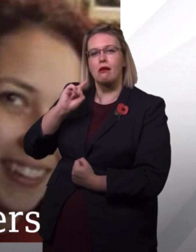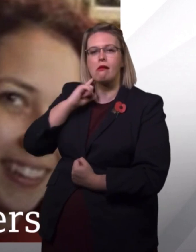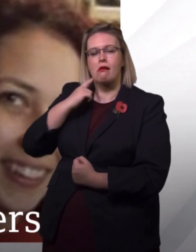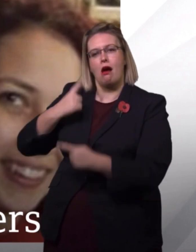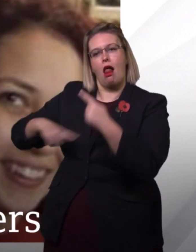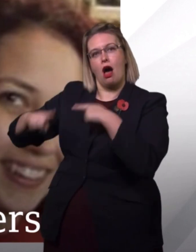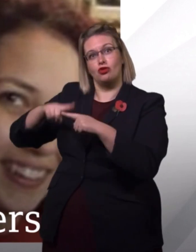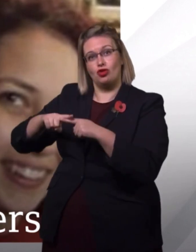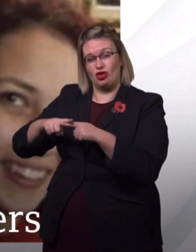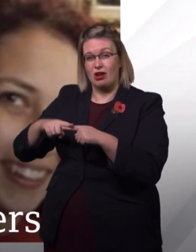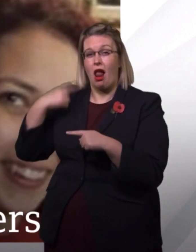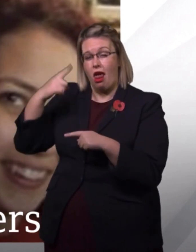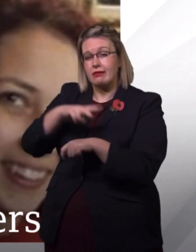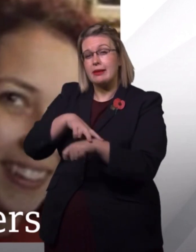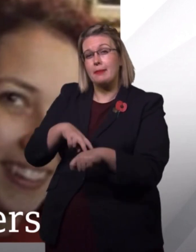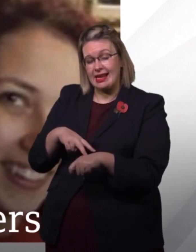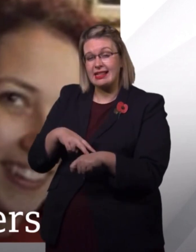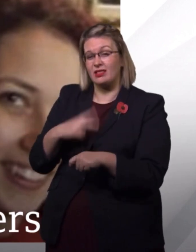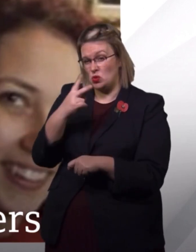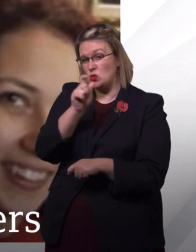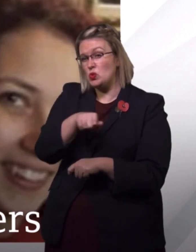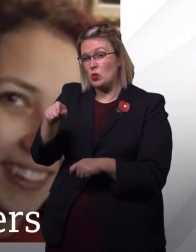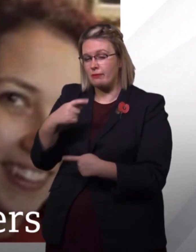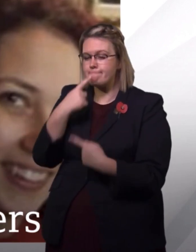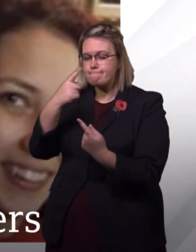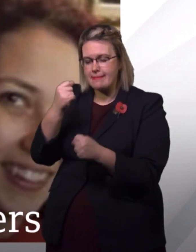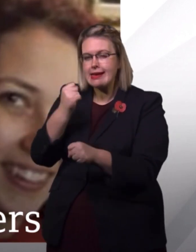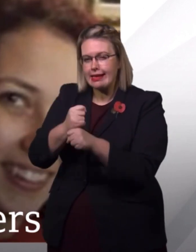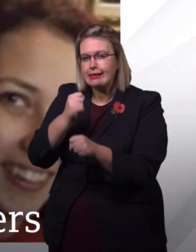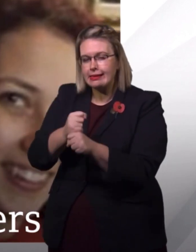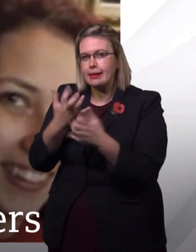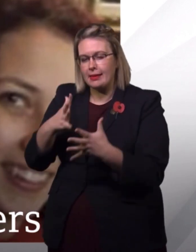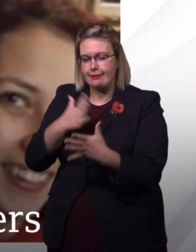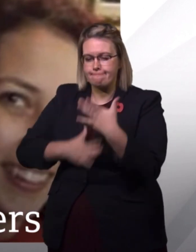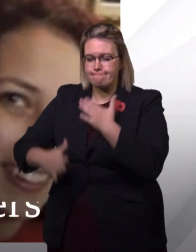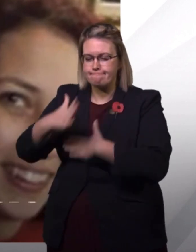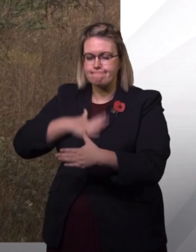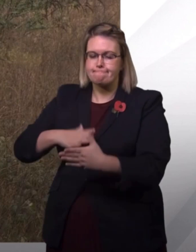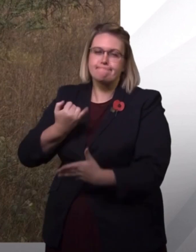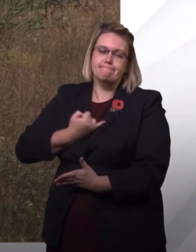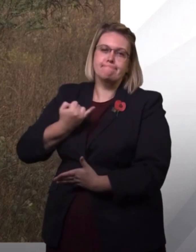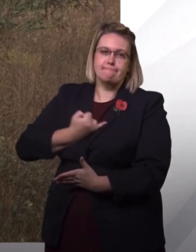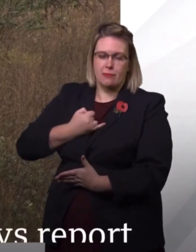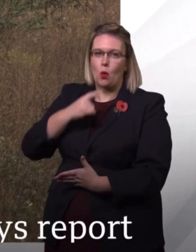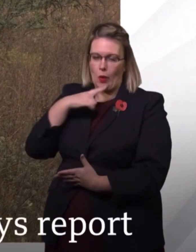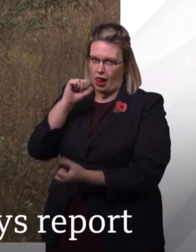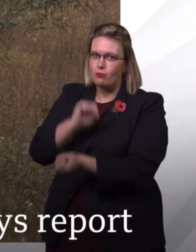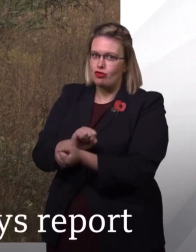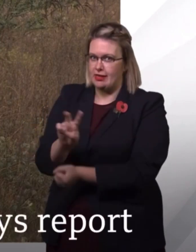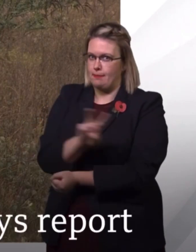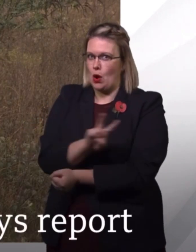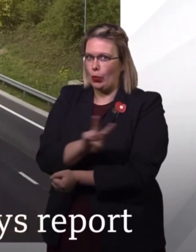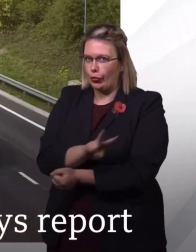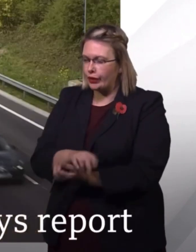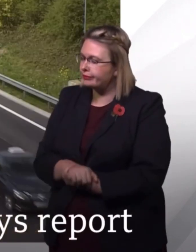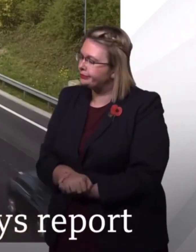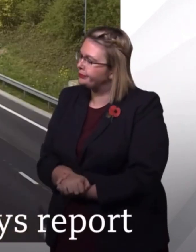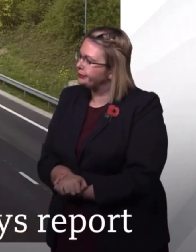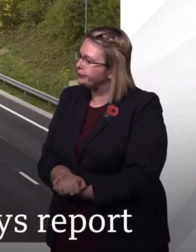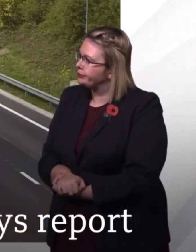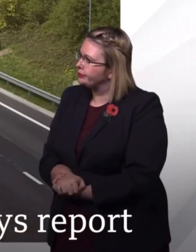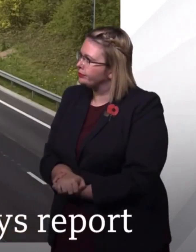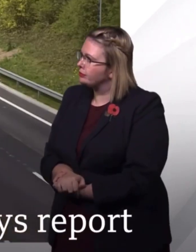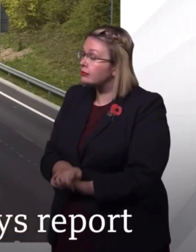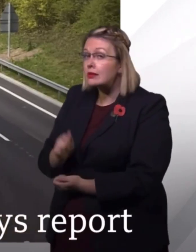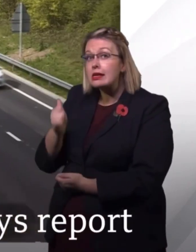two murdered sisters. Two Met police officers are told to expect jail terms. MPs are calling for the introduction of